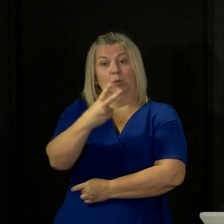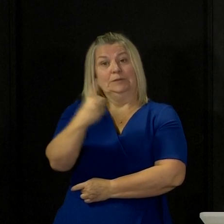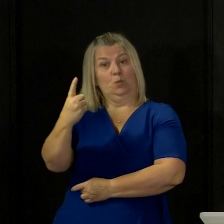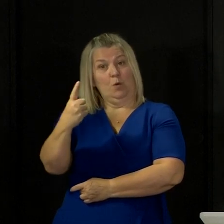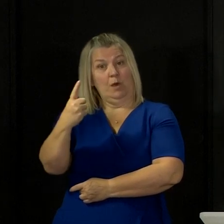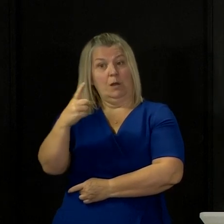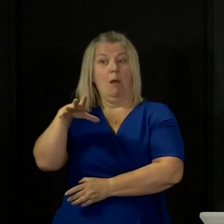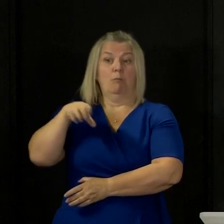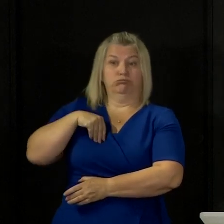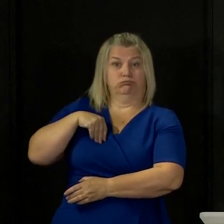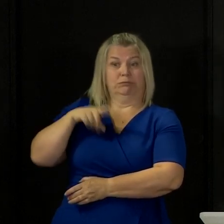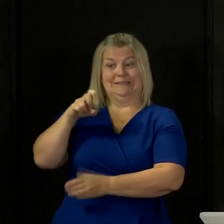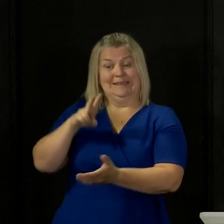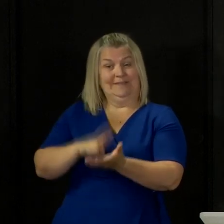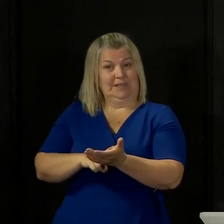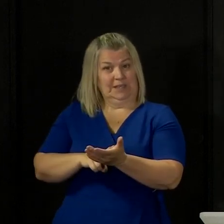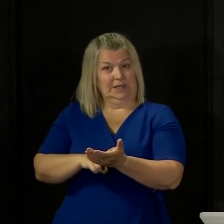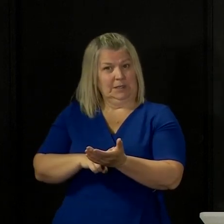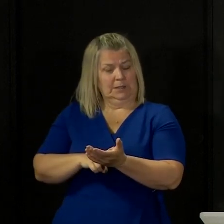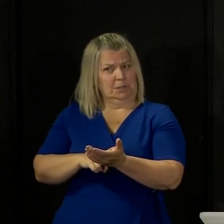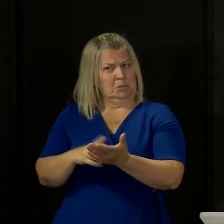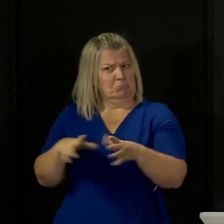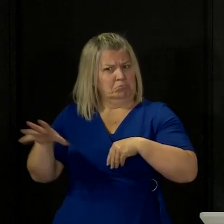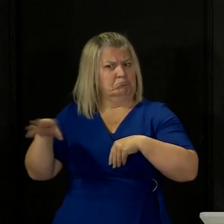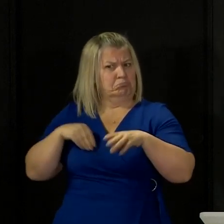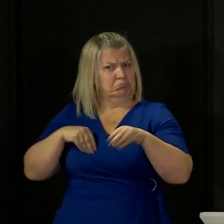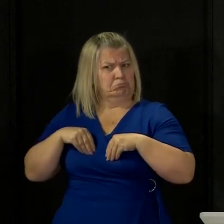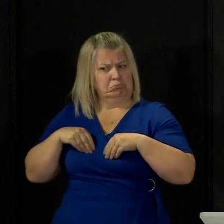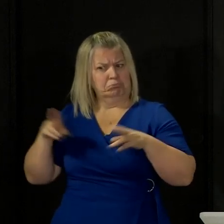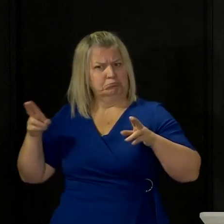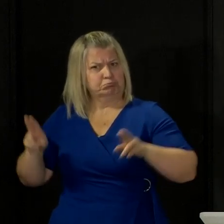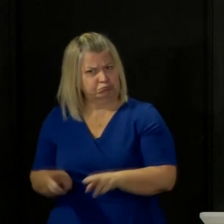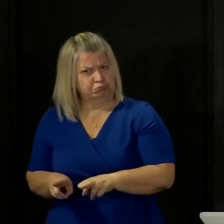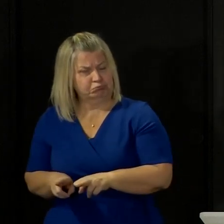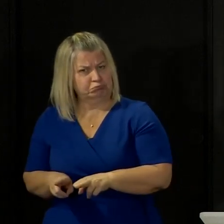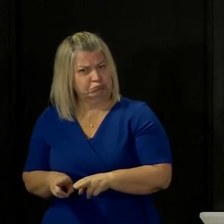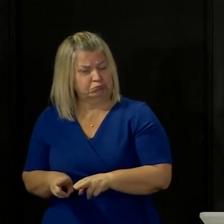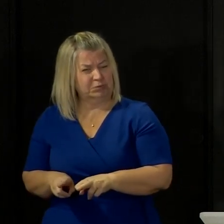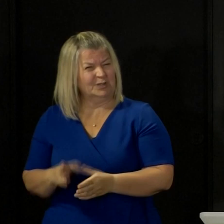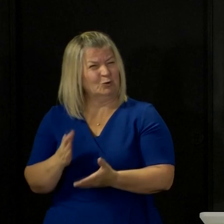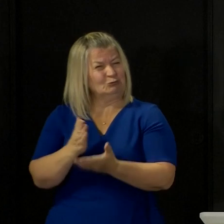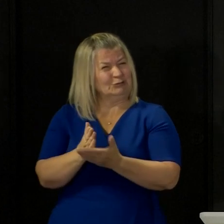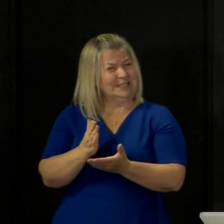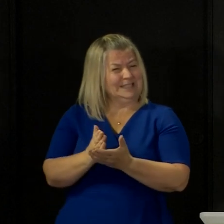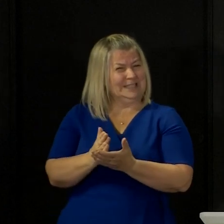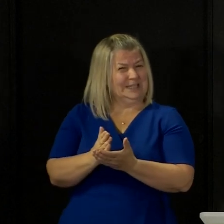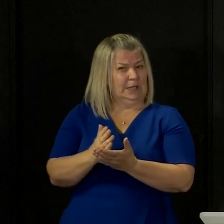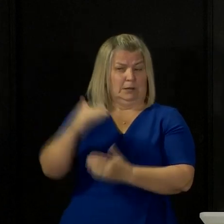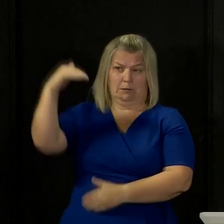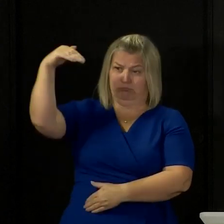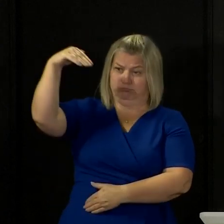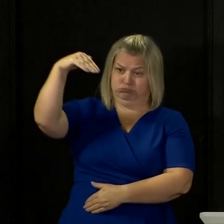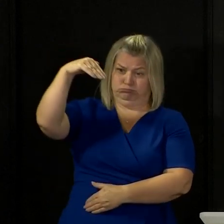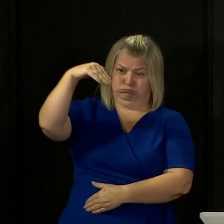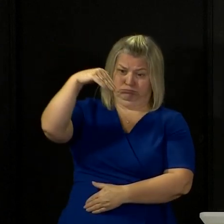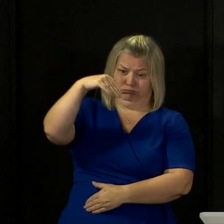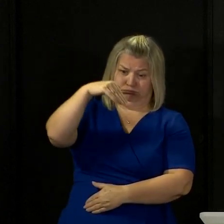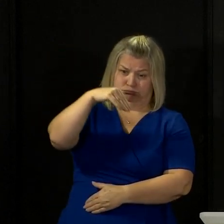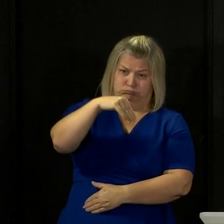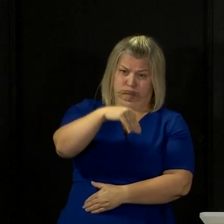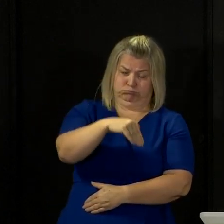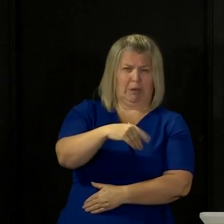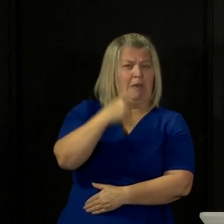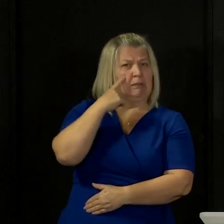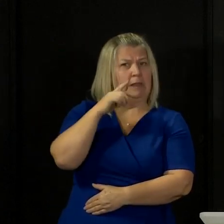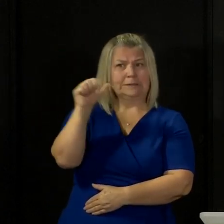now is so low that we're down to the level of positive cases that was last seen on the 16th of March.